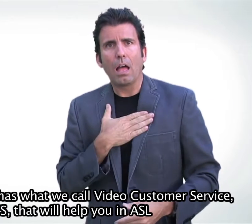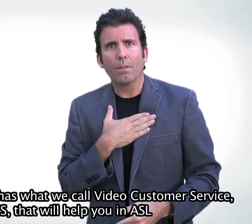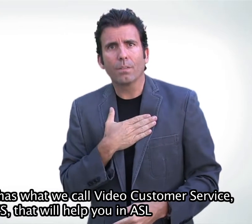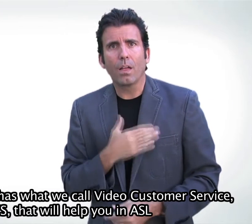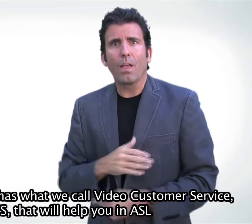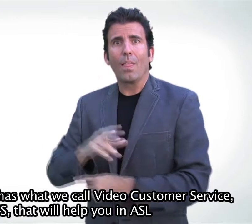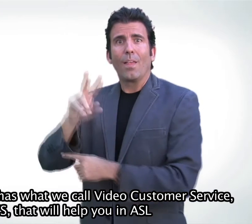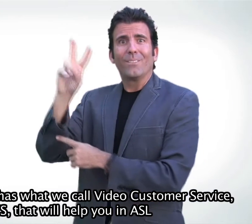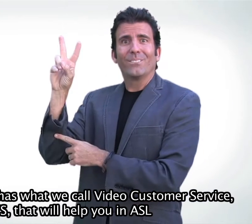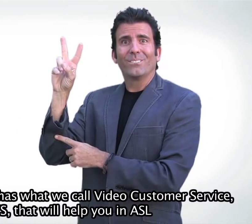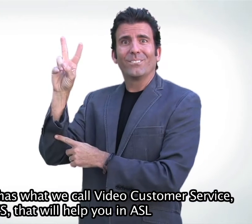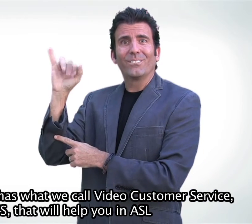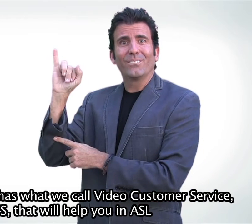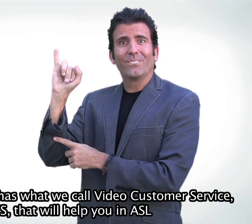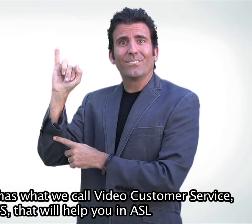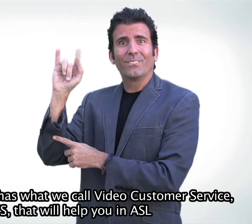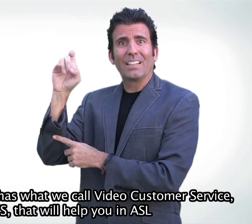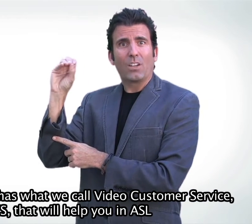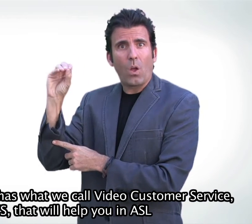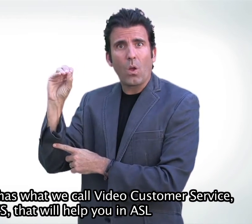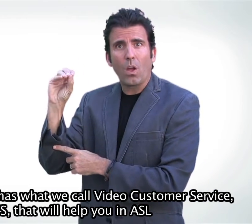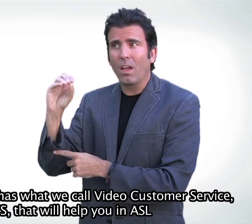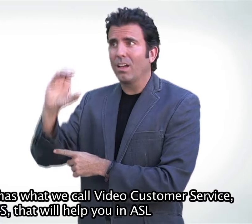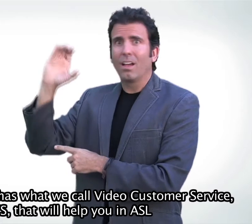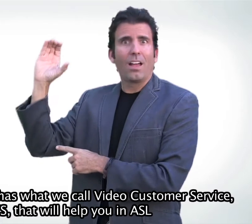Customer Service, or VCS.